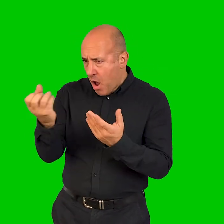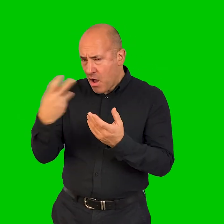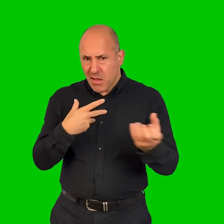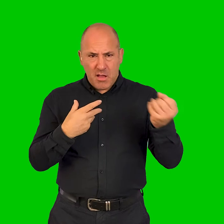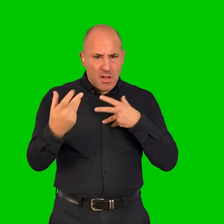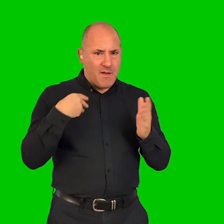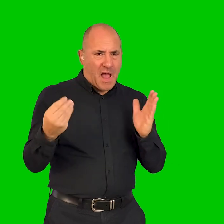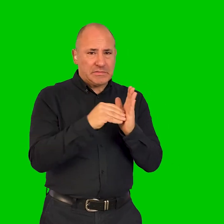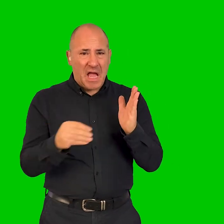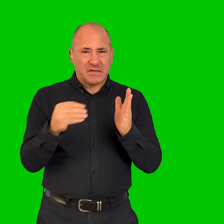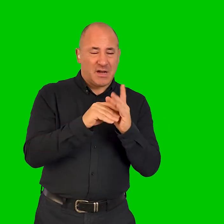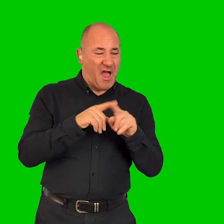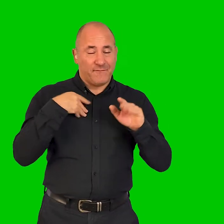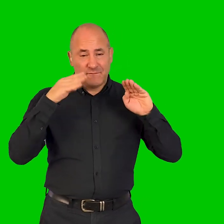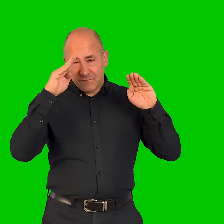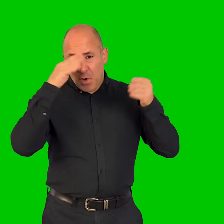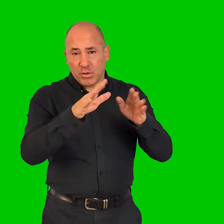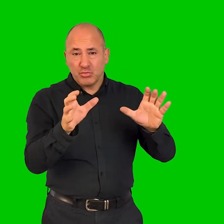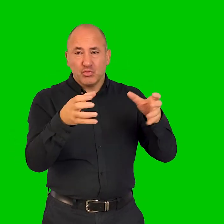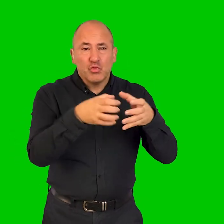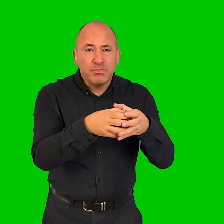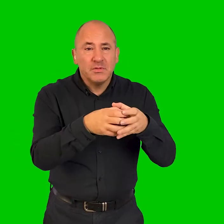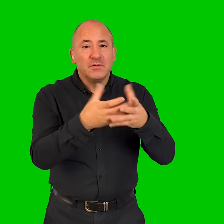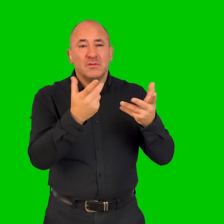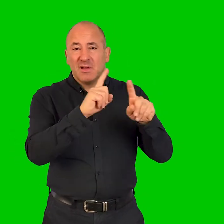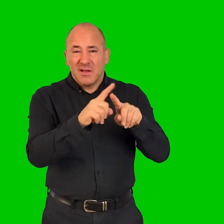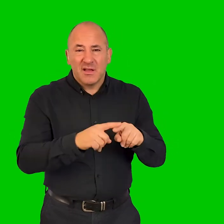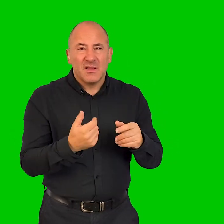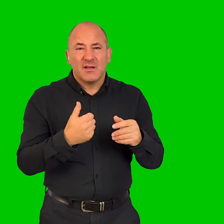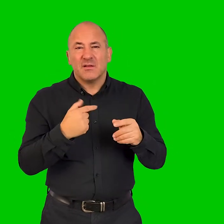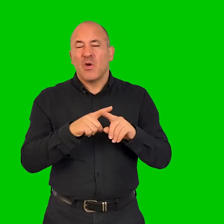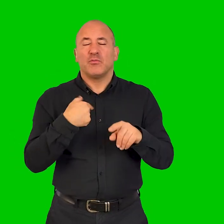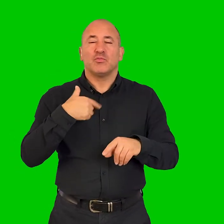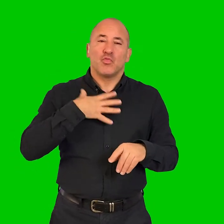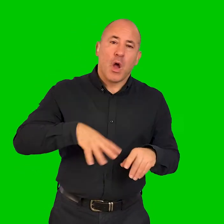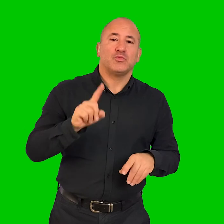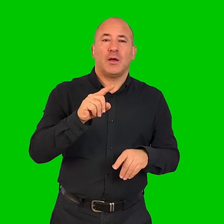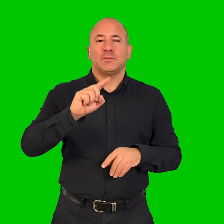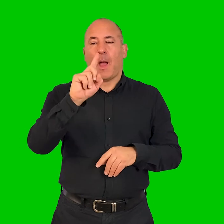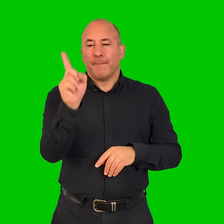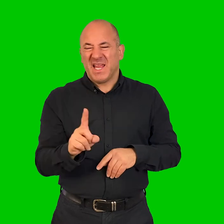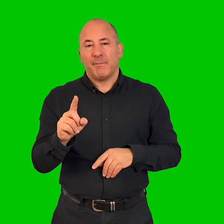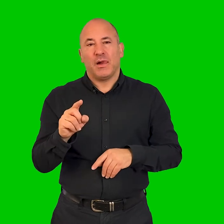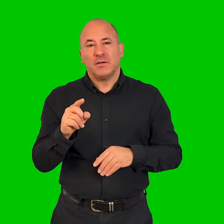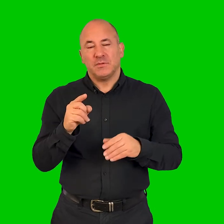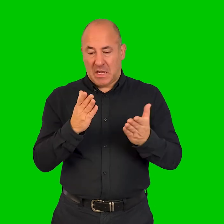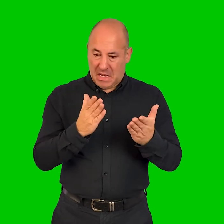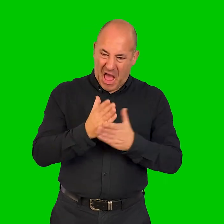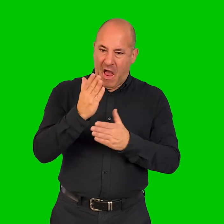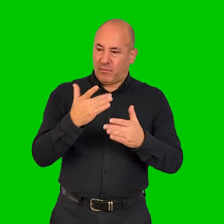I've been sourcing from people who I've been having, like I say, focus groups with and stuff to try and